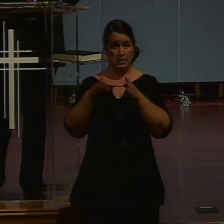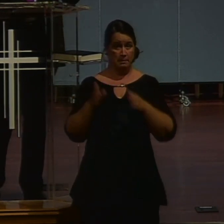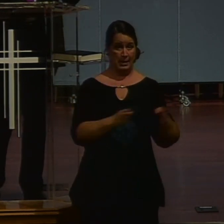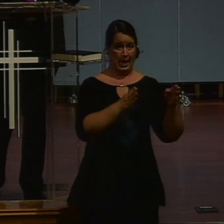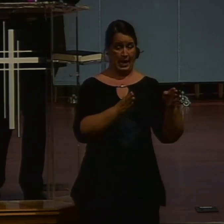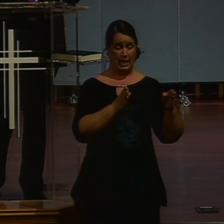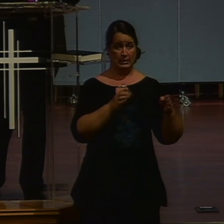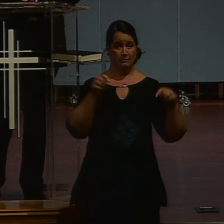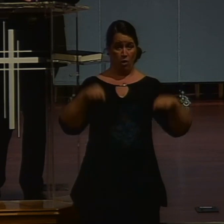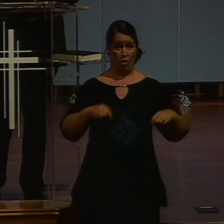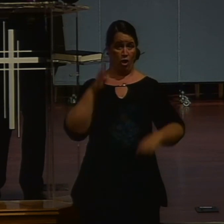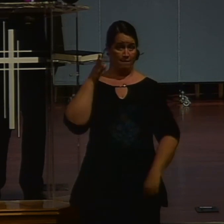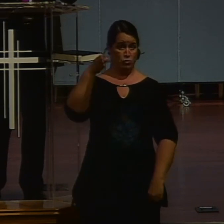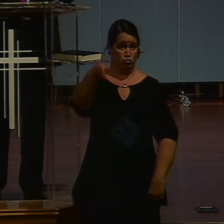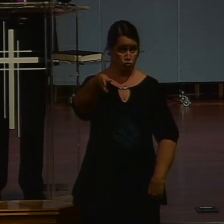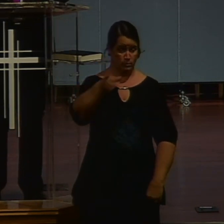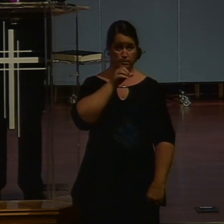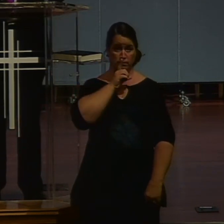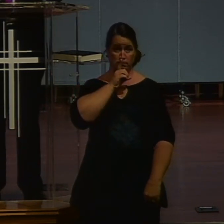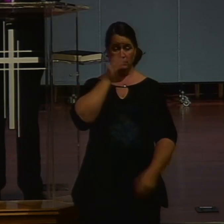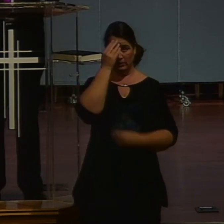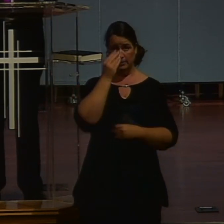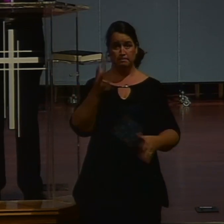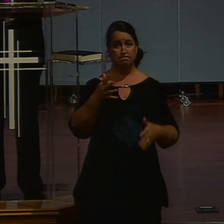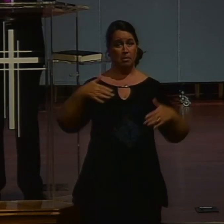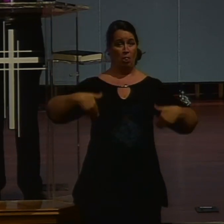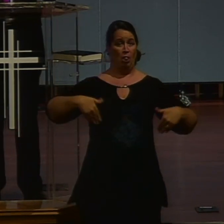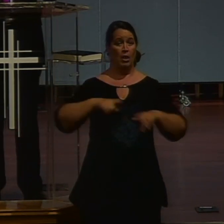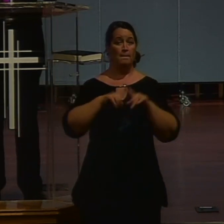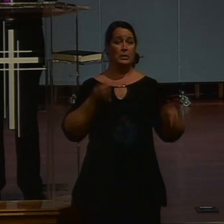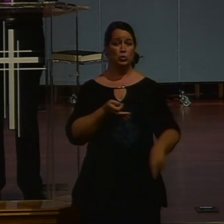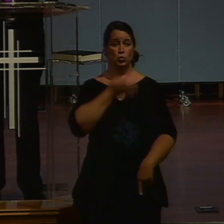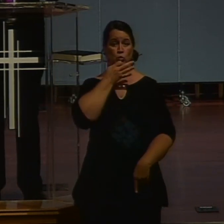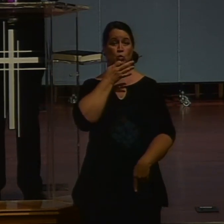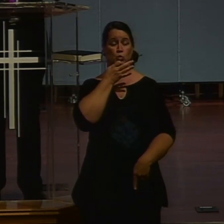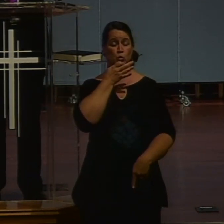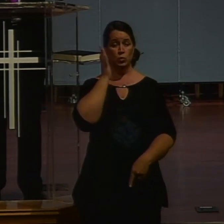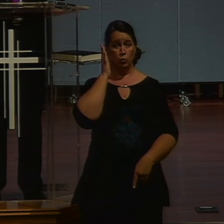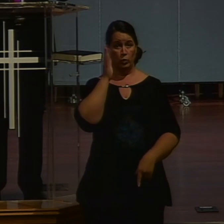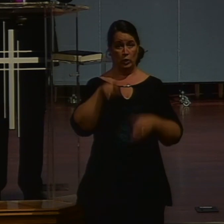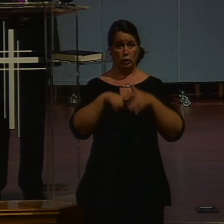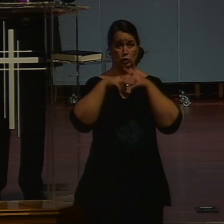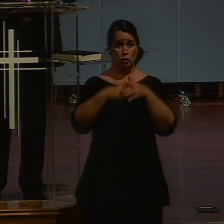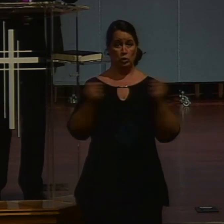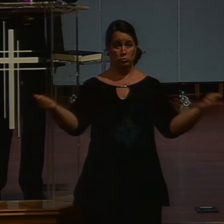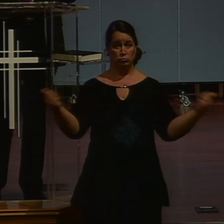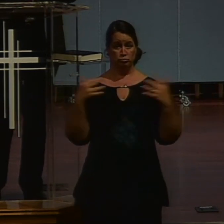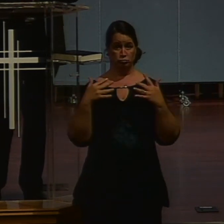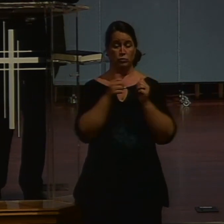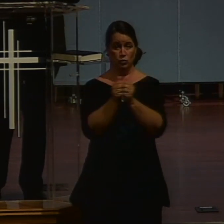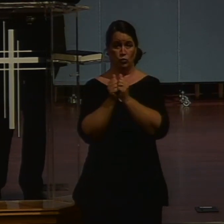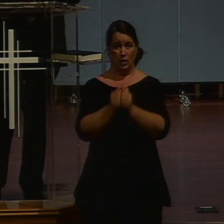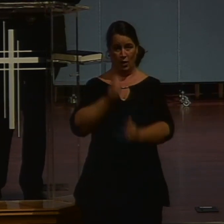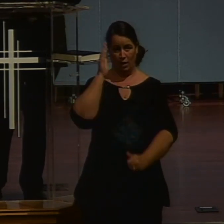for going forward. So I'm not going to share details expressly, but soon and very soon we are going to start worshiping again in person.